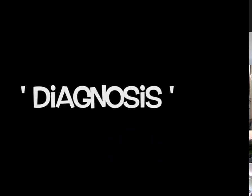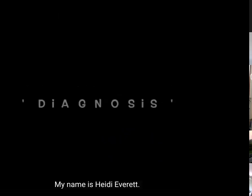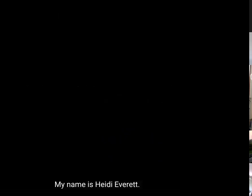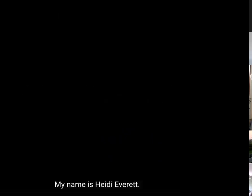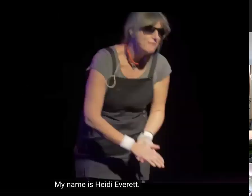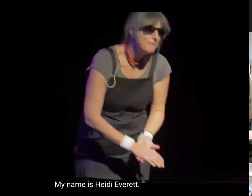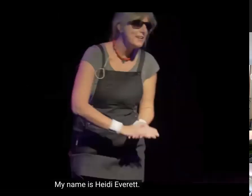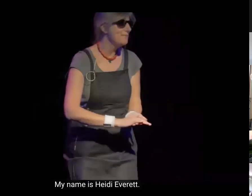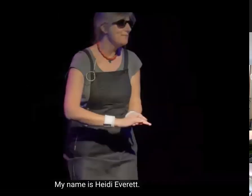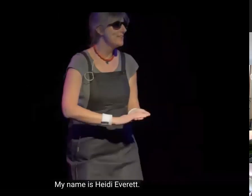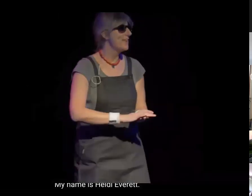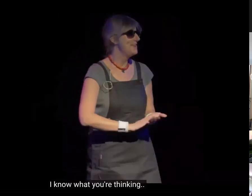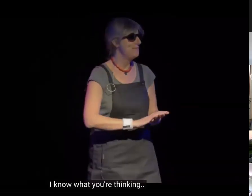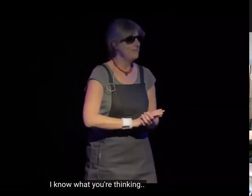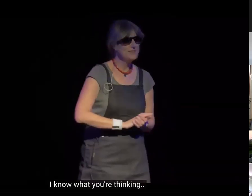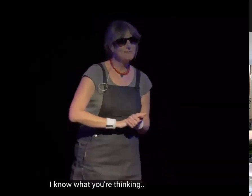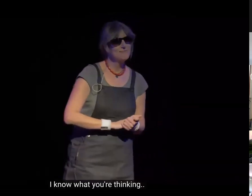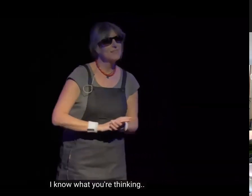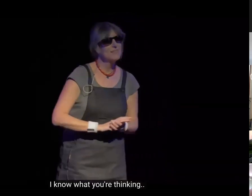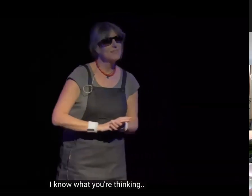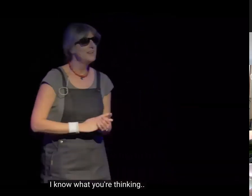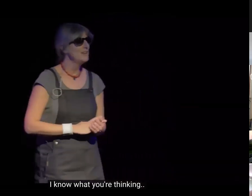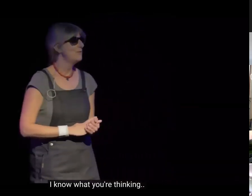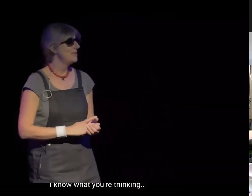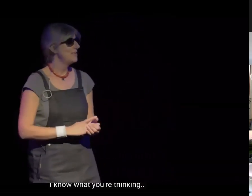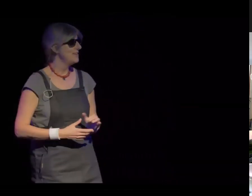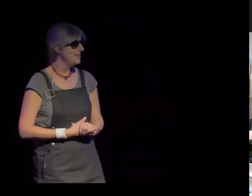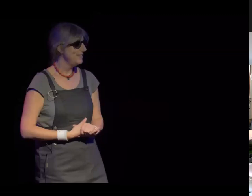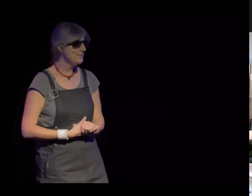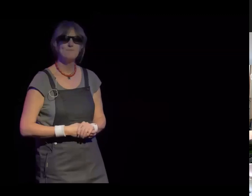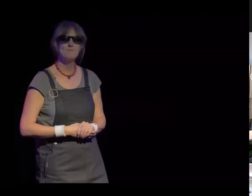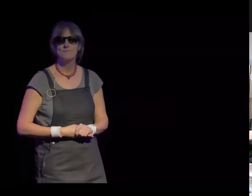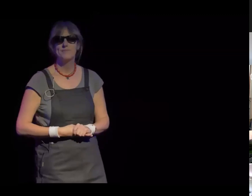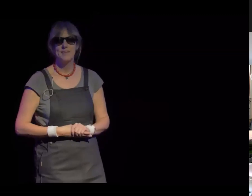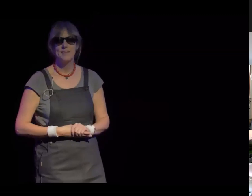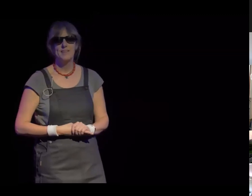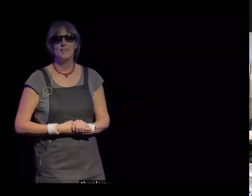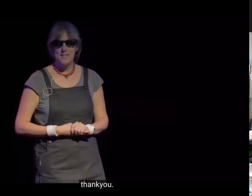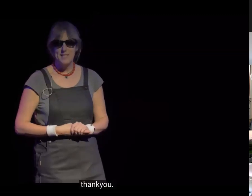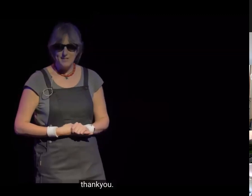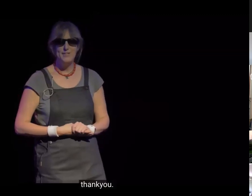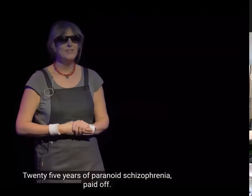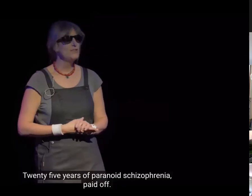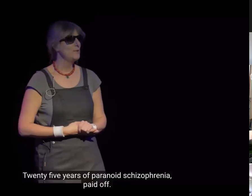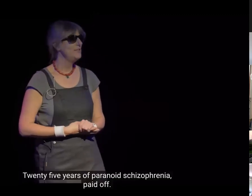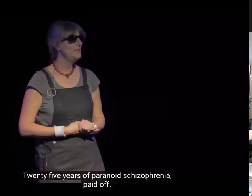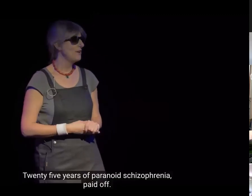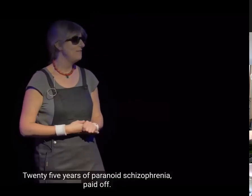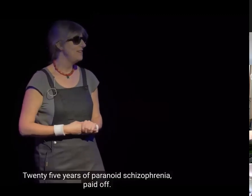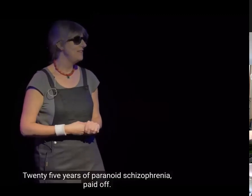My name is Heidi Everett. I know what you're thinking. Thank you. 25 years